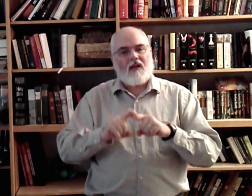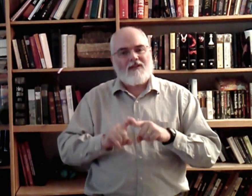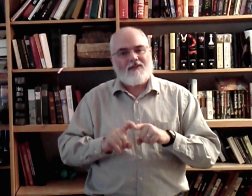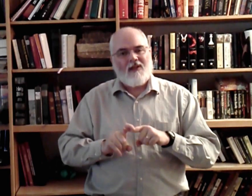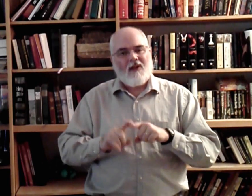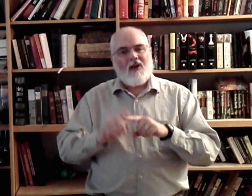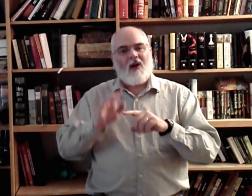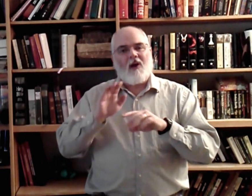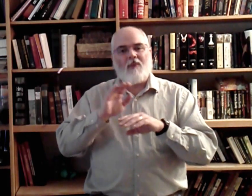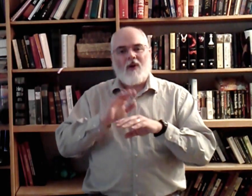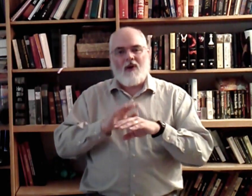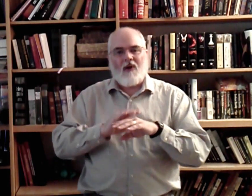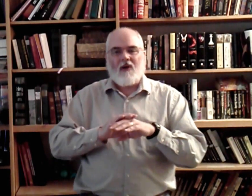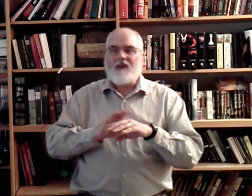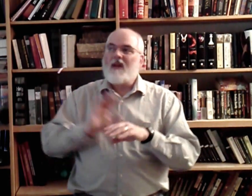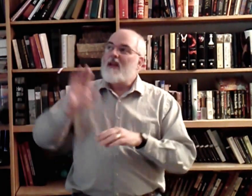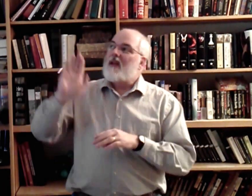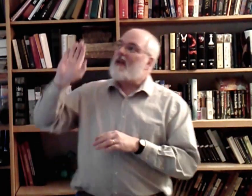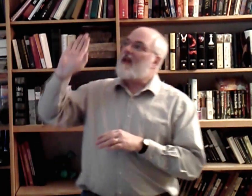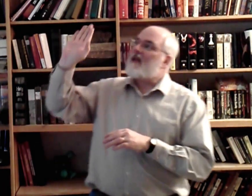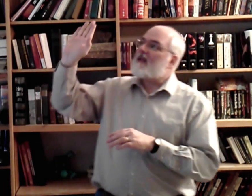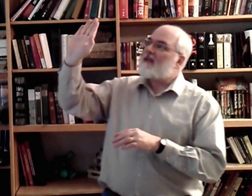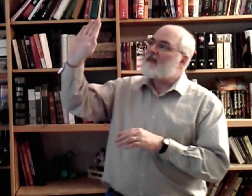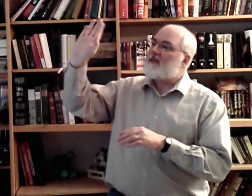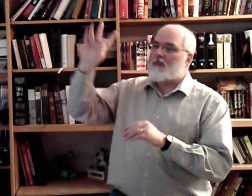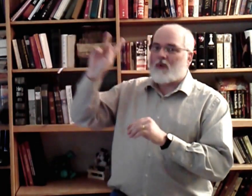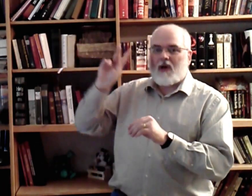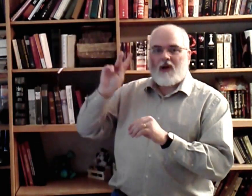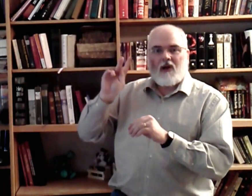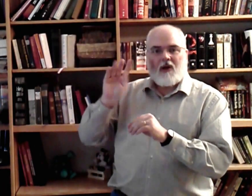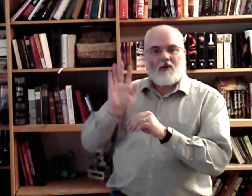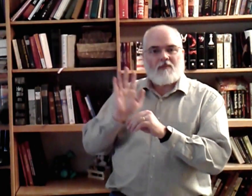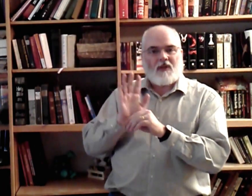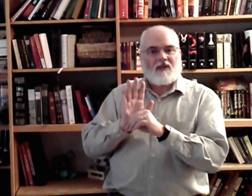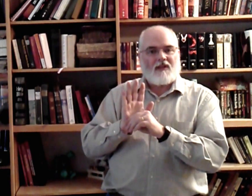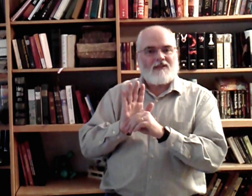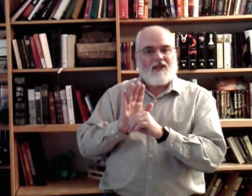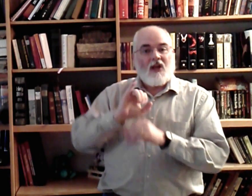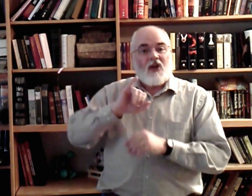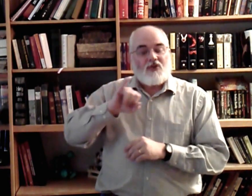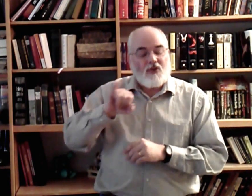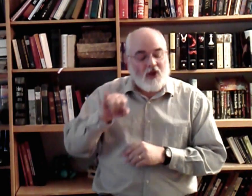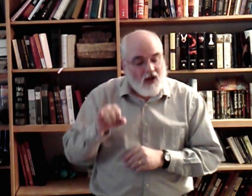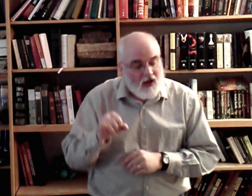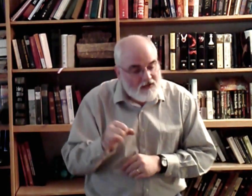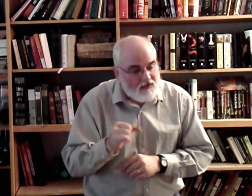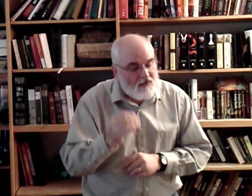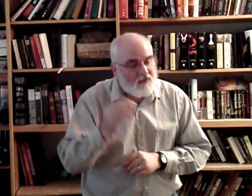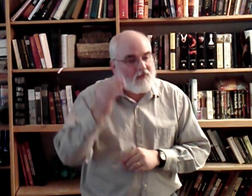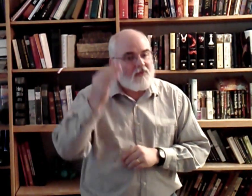upon His promise, just to